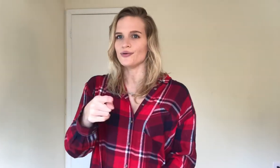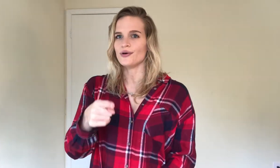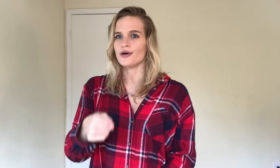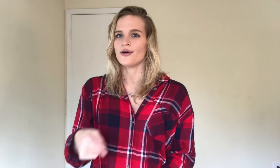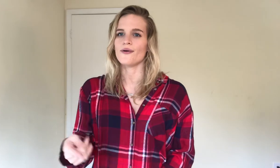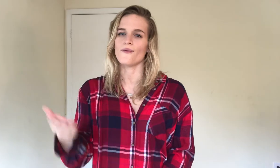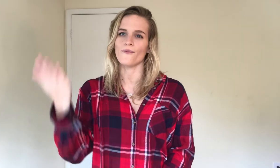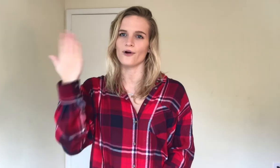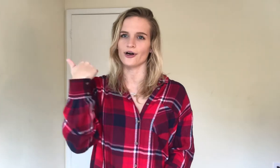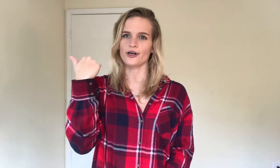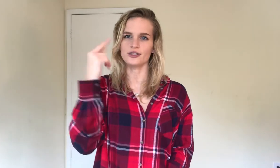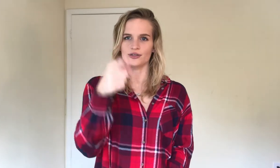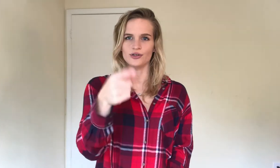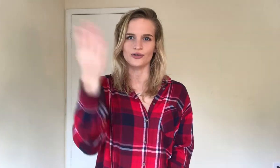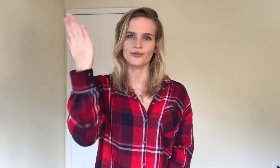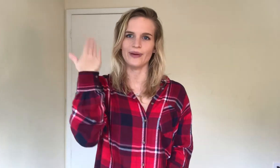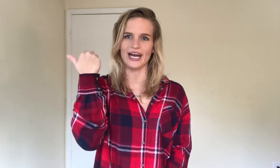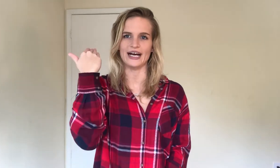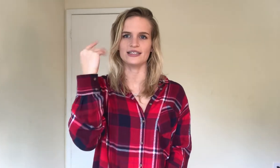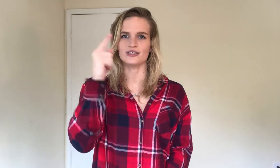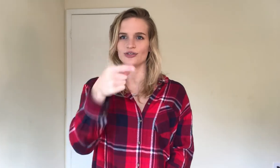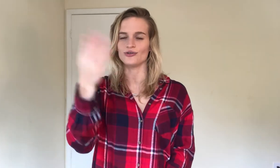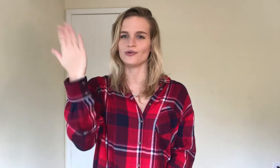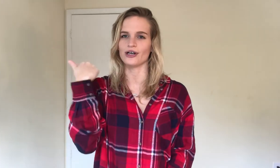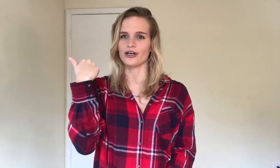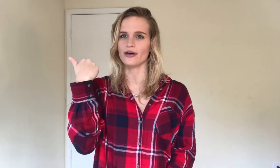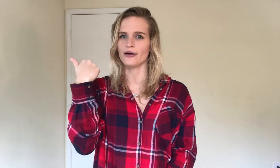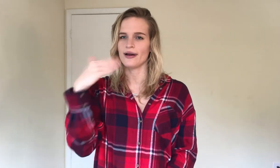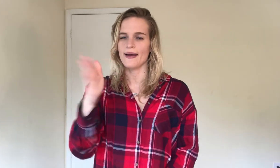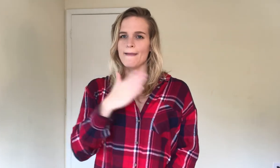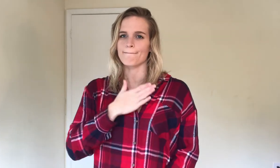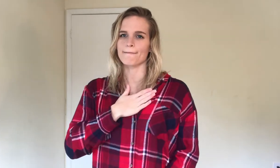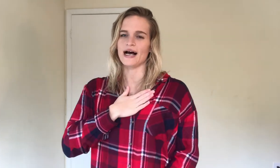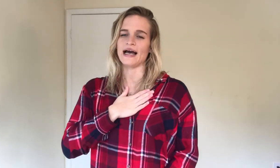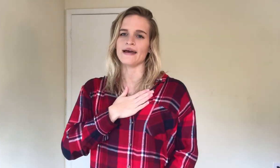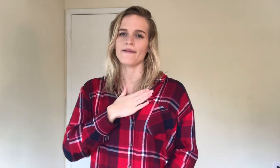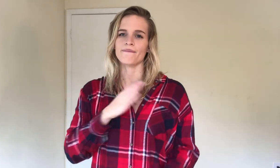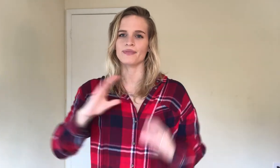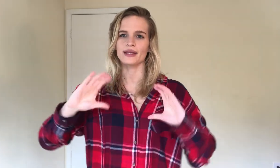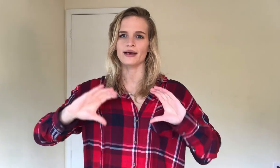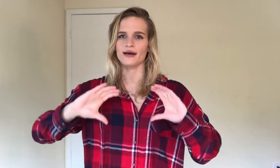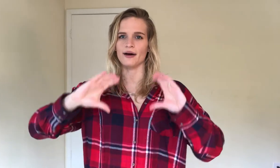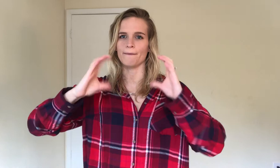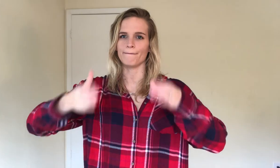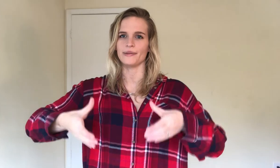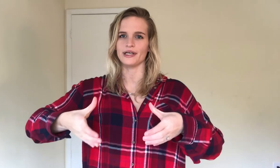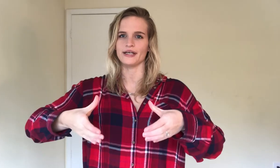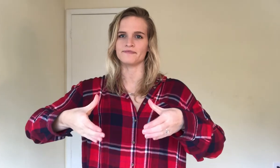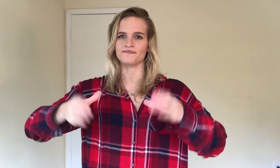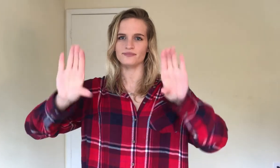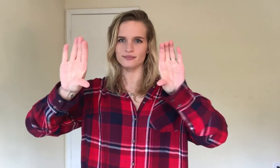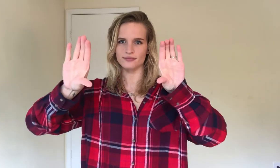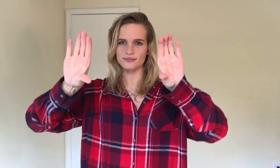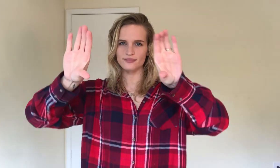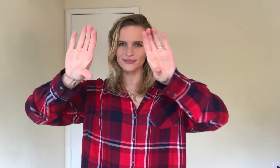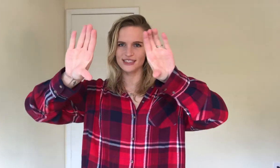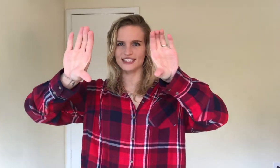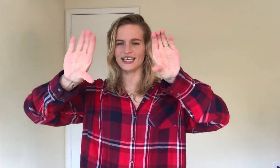were, so you passed, you were, my company. Company, see